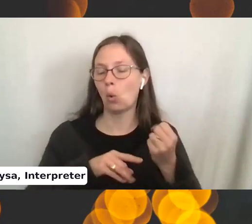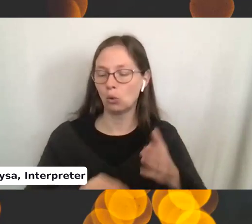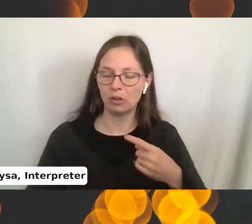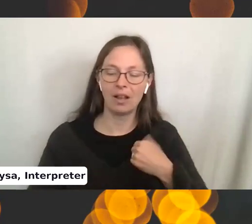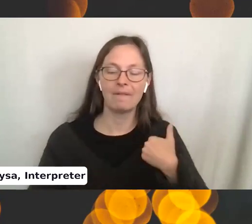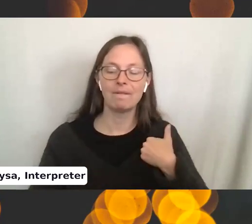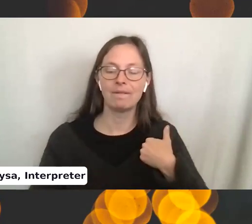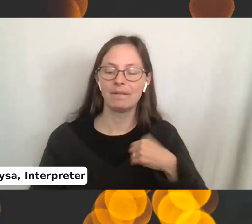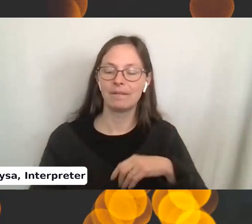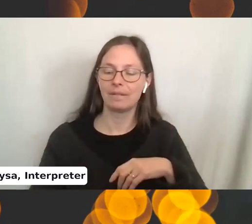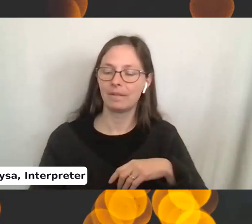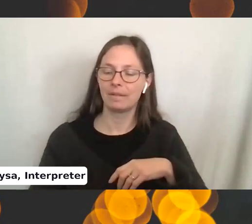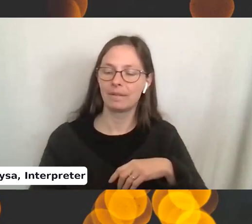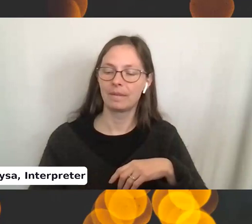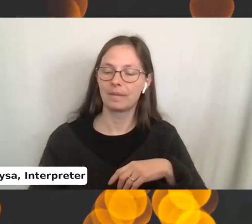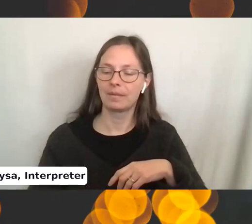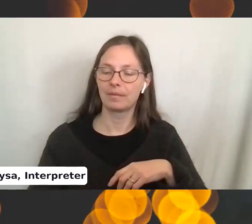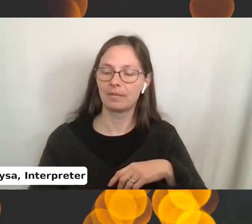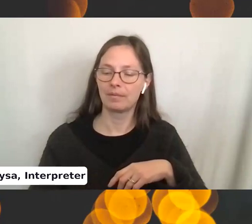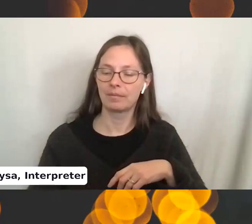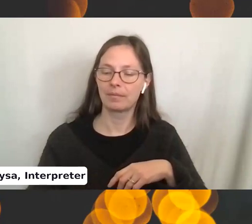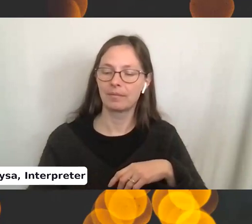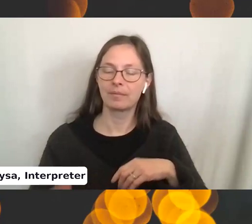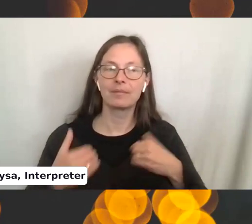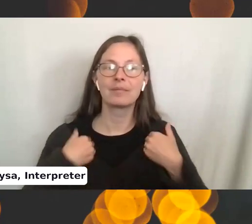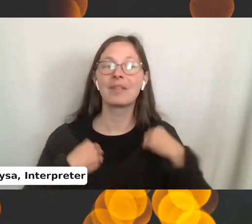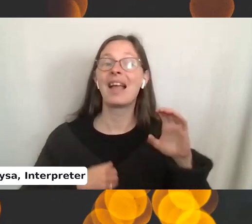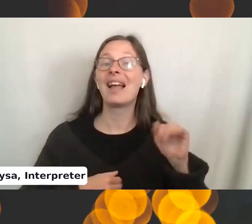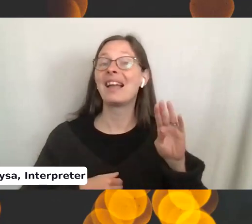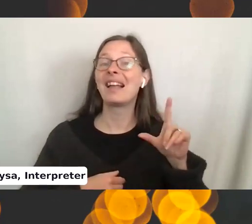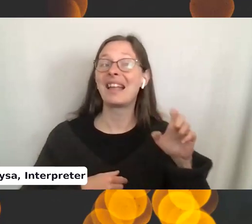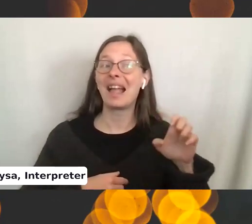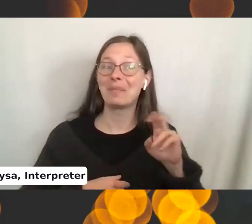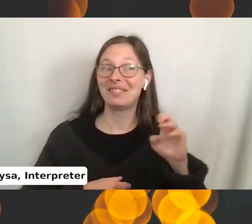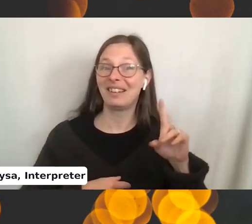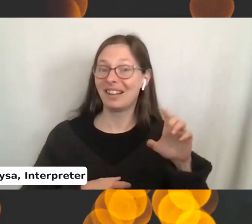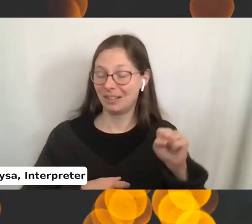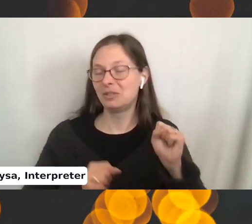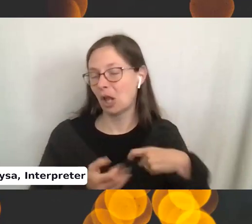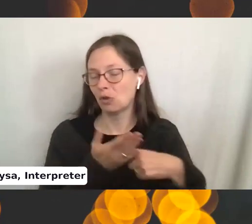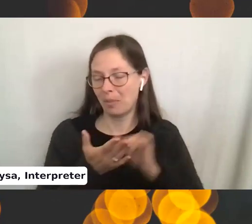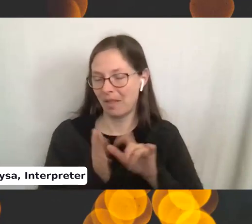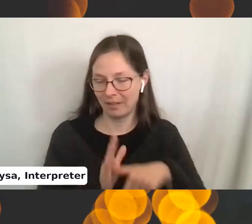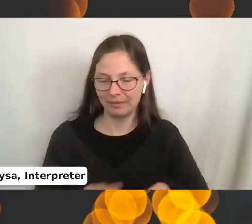have cable needles, which we could talk about at some point.